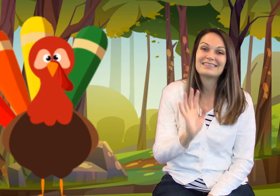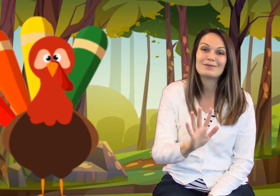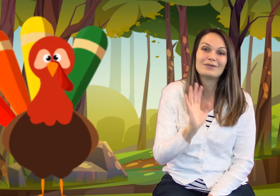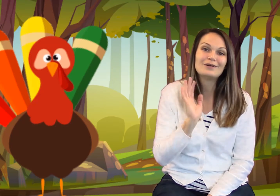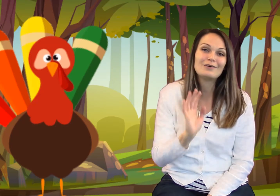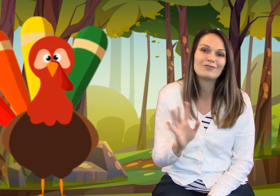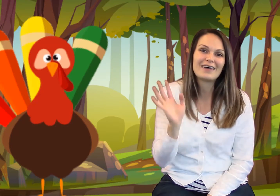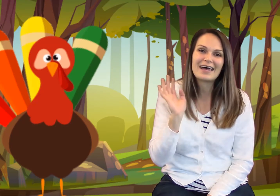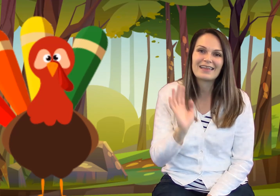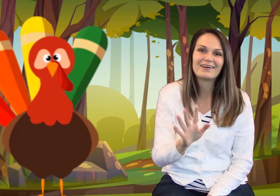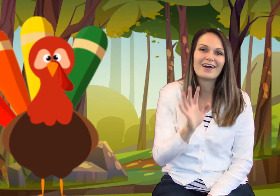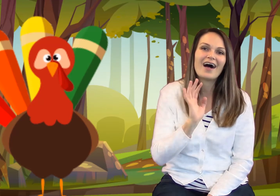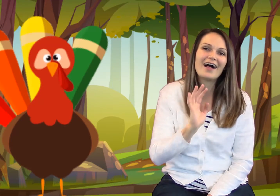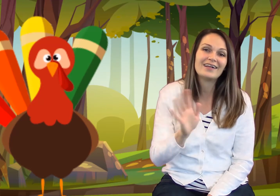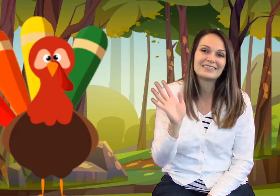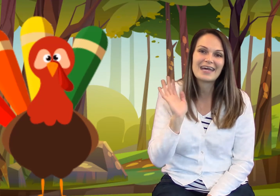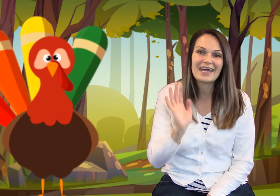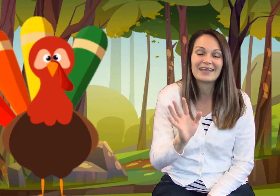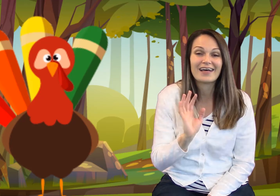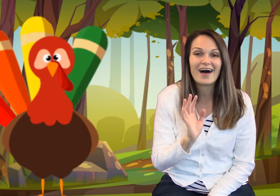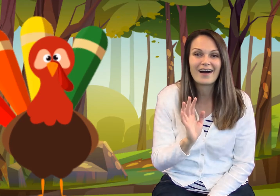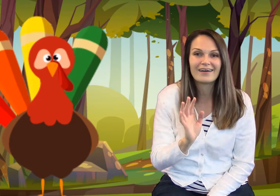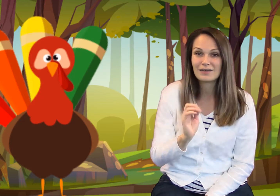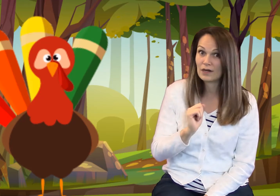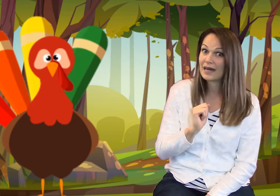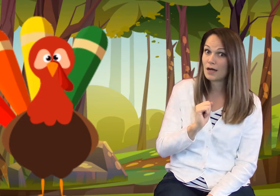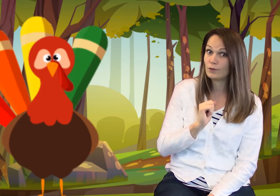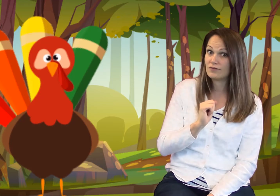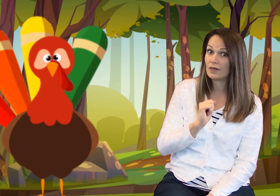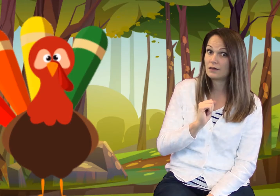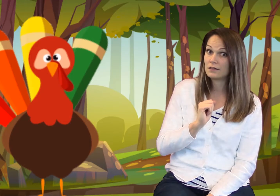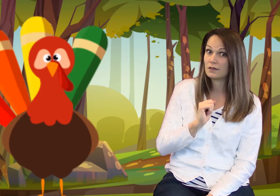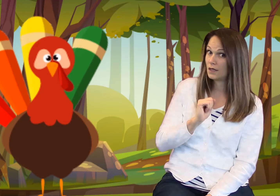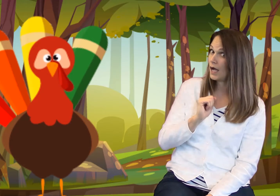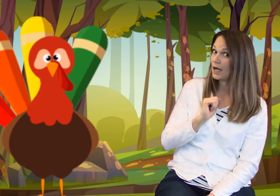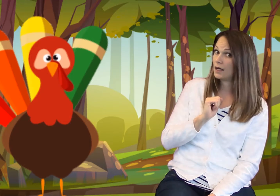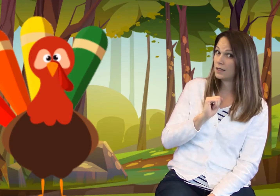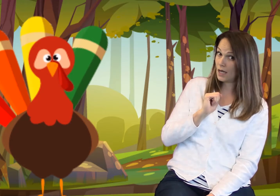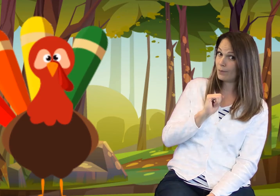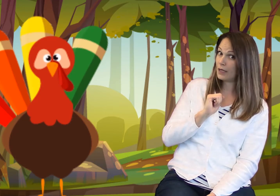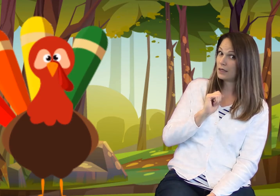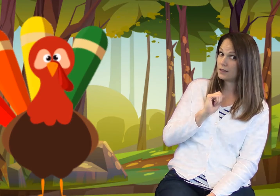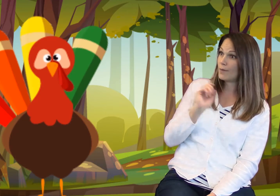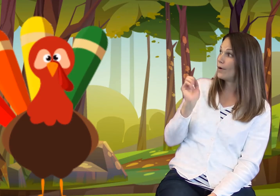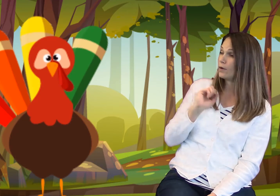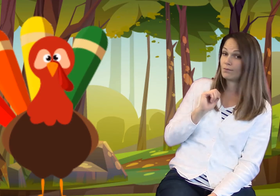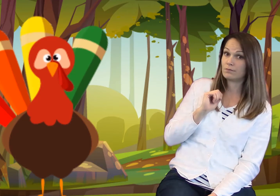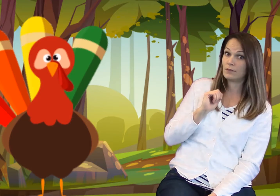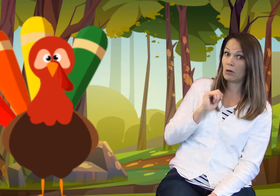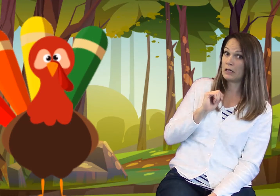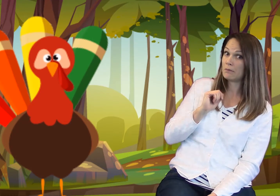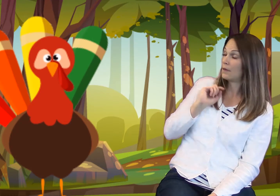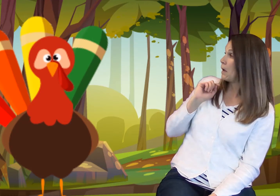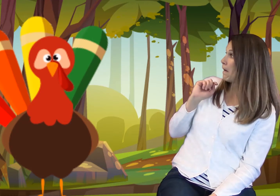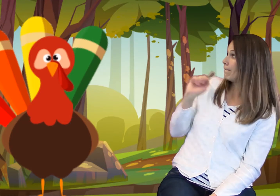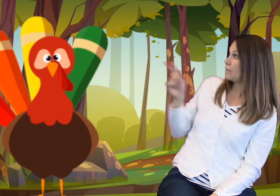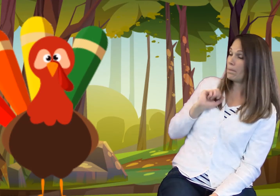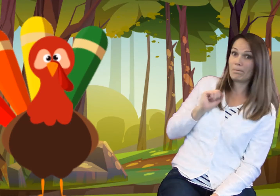a blue feather all day long. You ready to add a blue feather? Okay, can you help me? Okay, poke him. Ready? Boop.